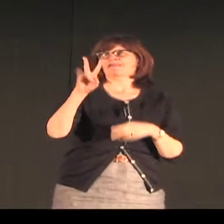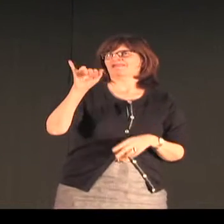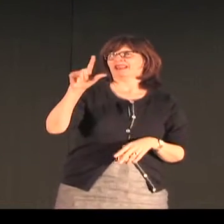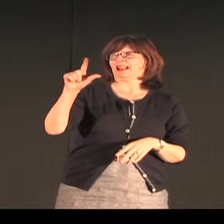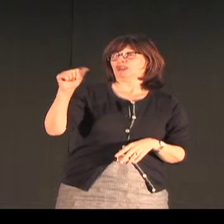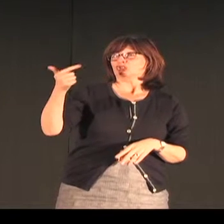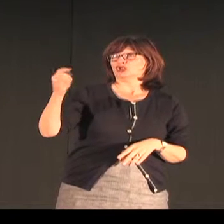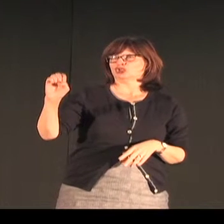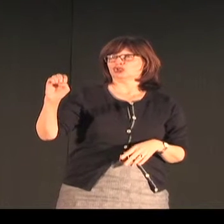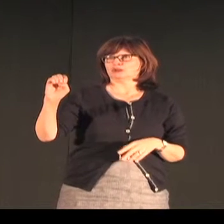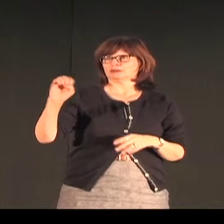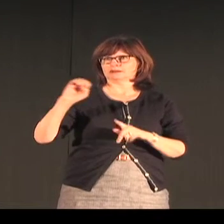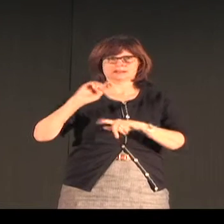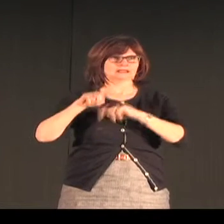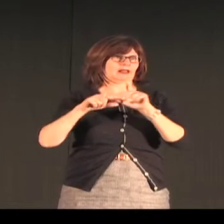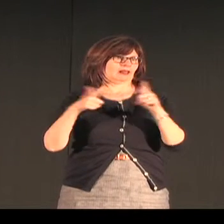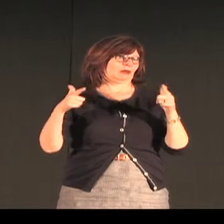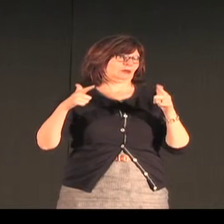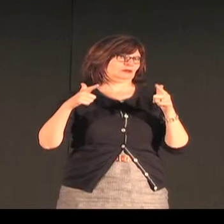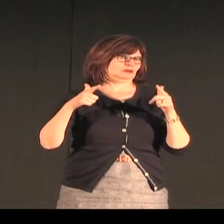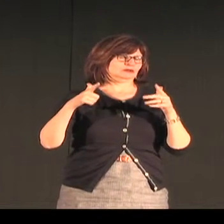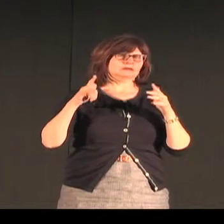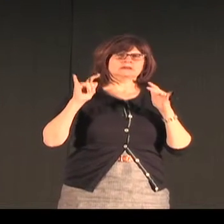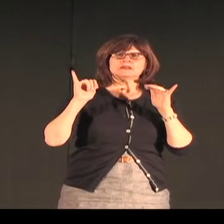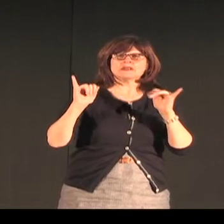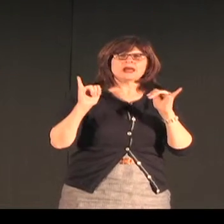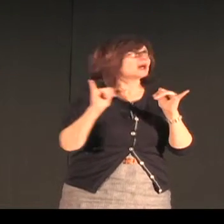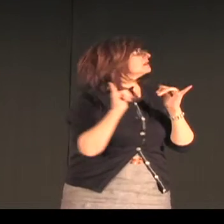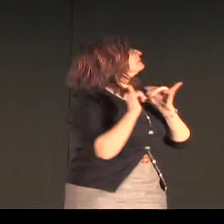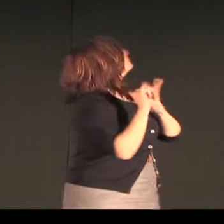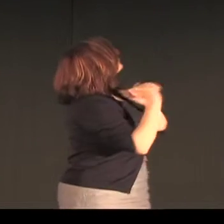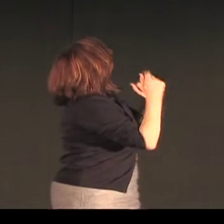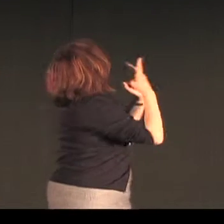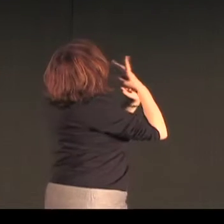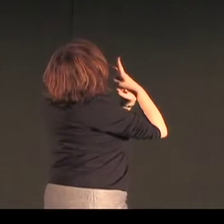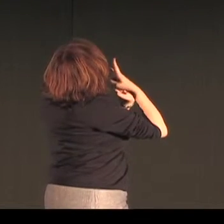But the second kind of sign languages that we're seeing are what's referred to as village sign languages.